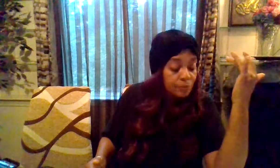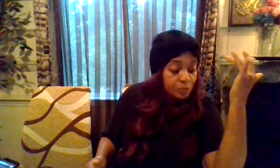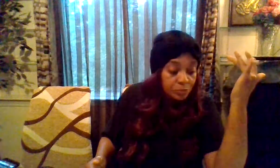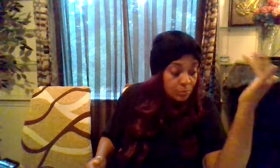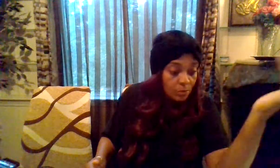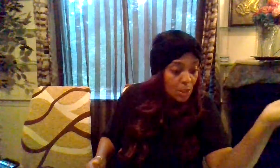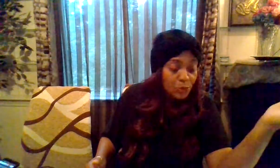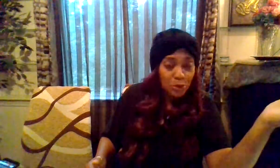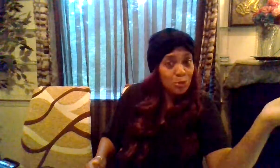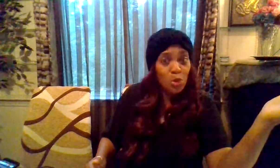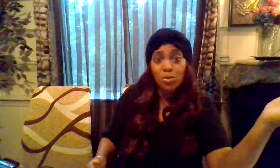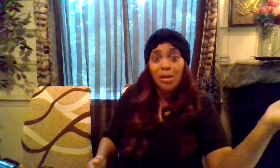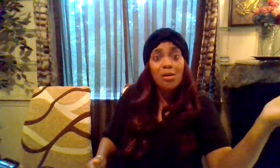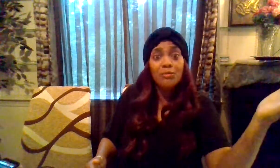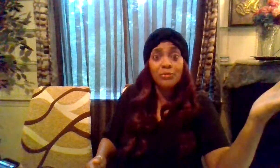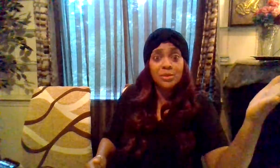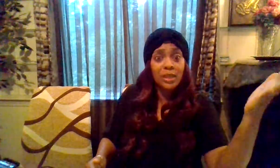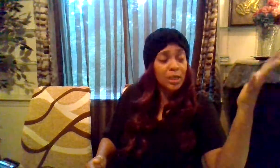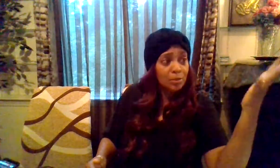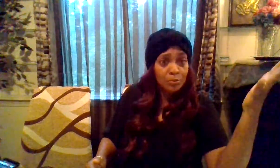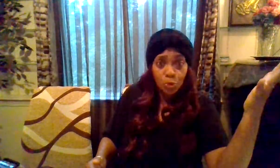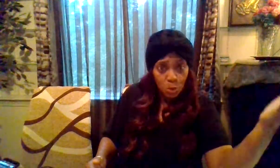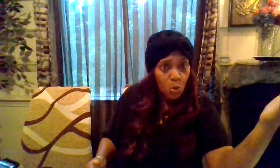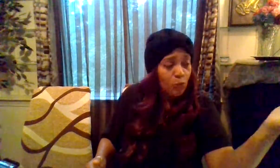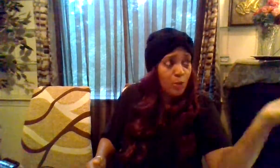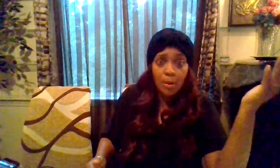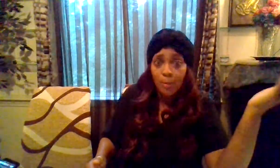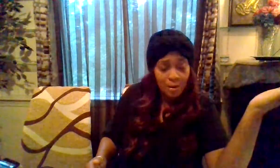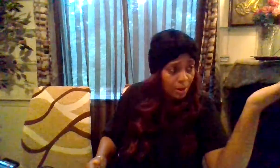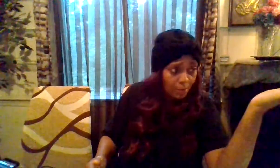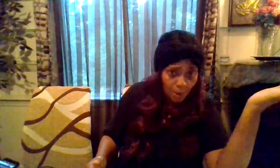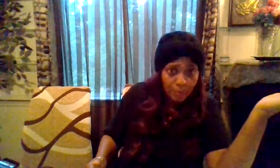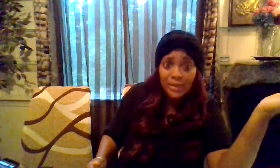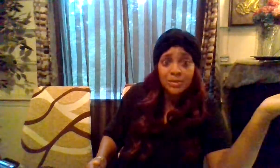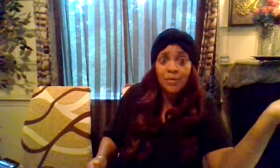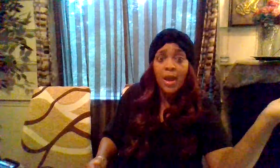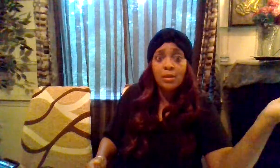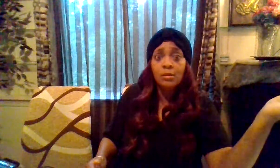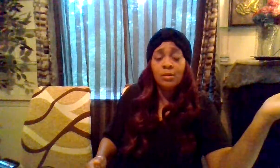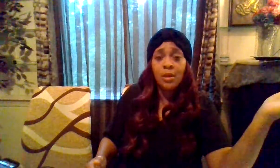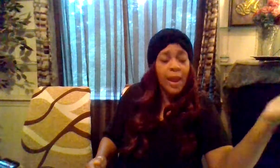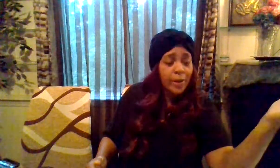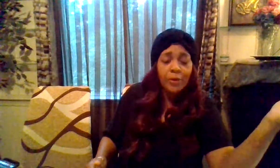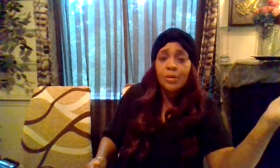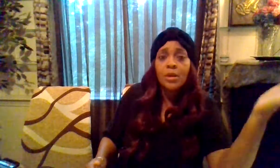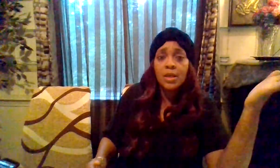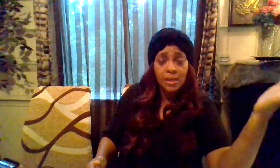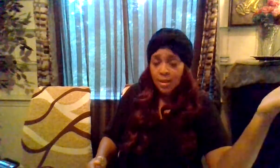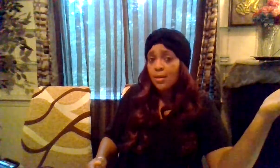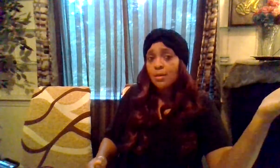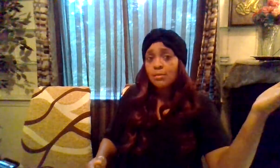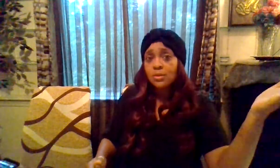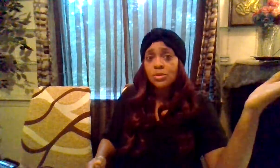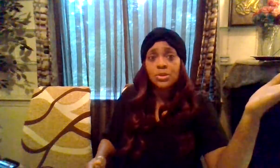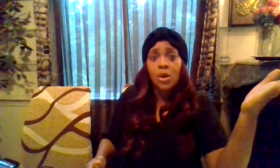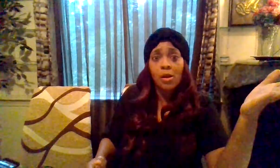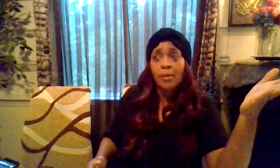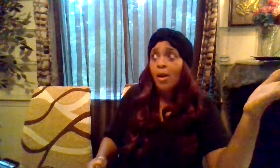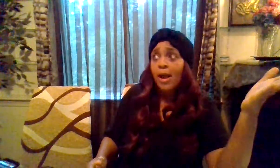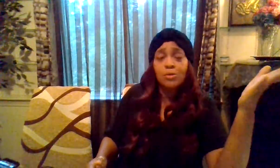there's no love that can grow from a place of hate anger and it can it's just all about how